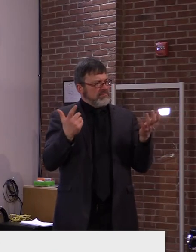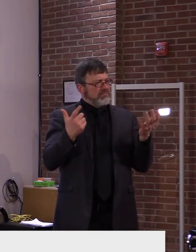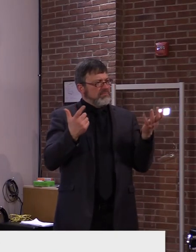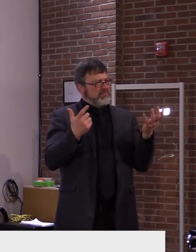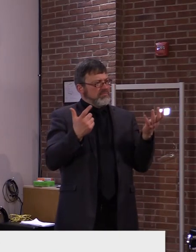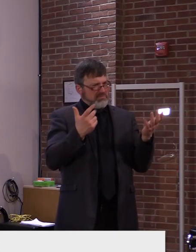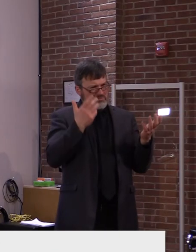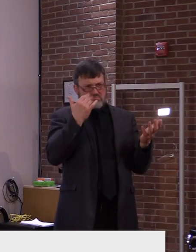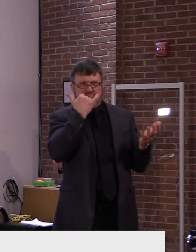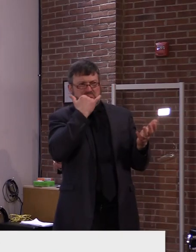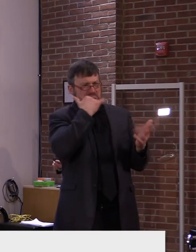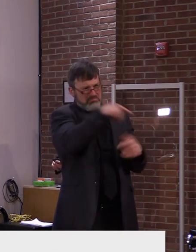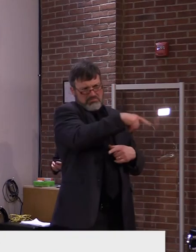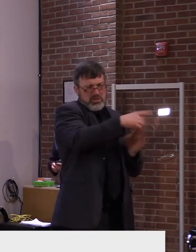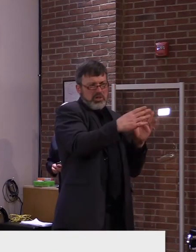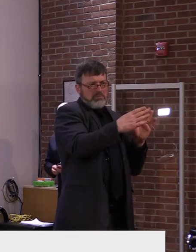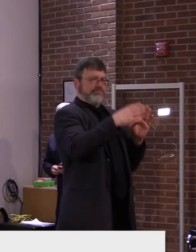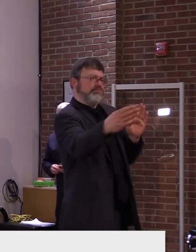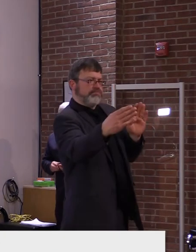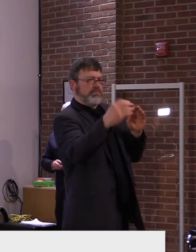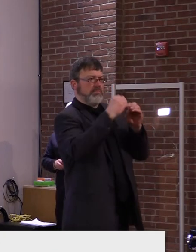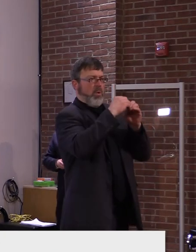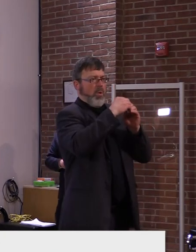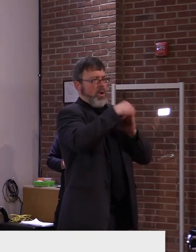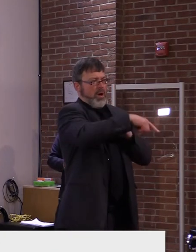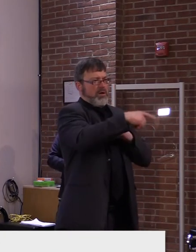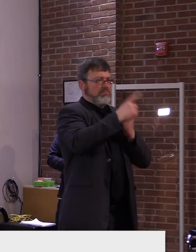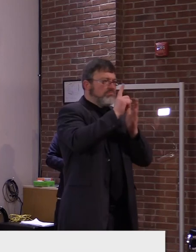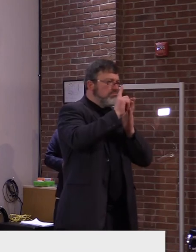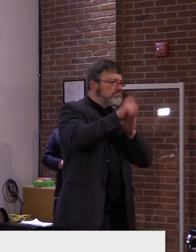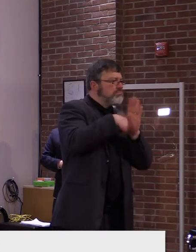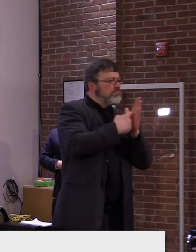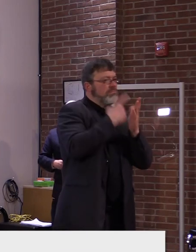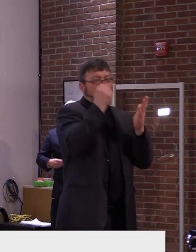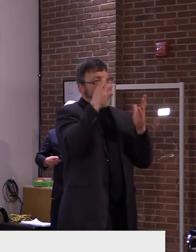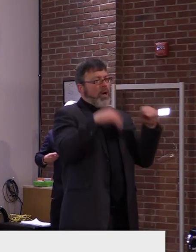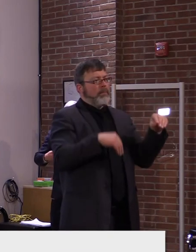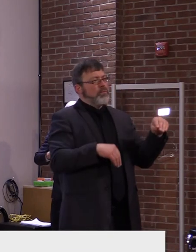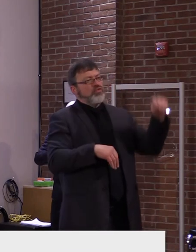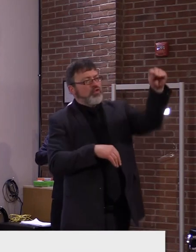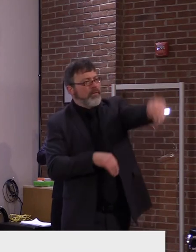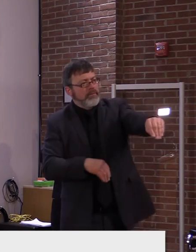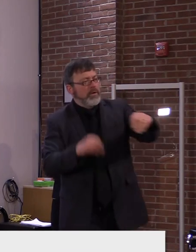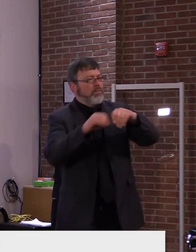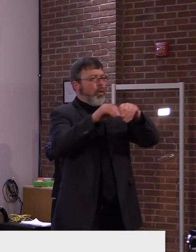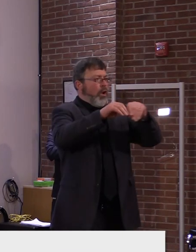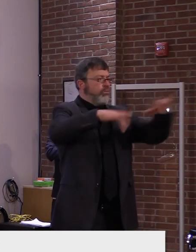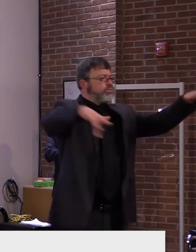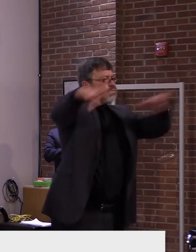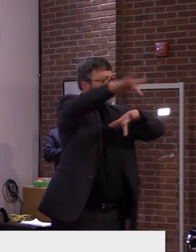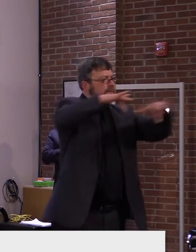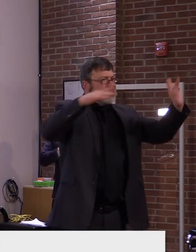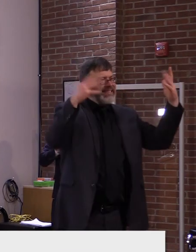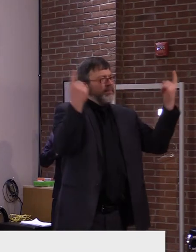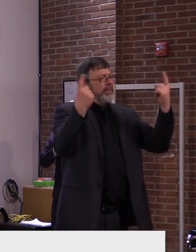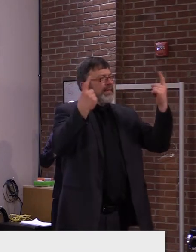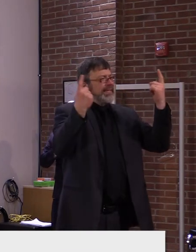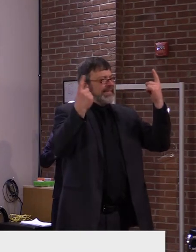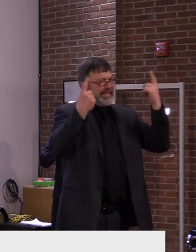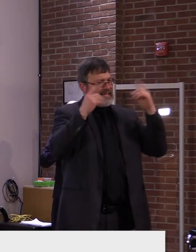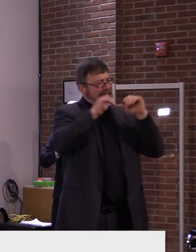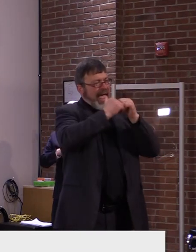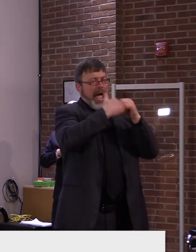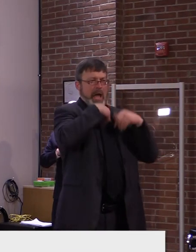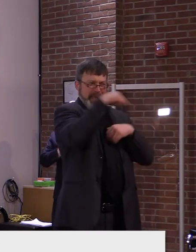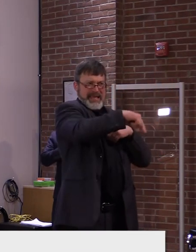uh, changing physical locations or waiting for the air to clear, and then resuming rehearsal after a certain amount of time. Secretary